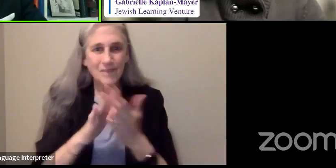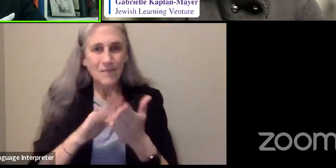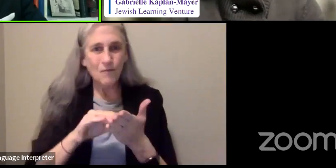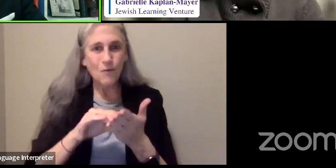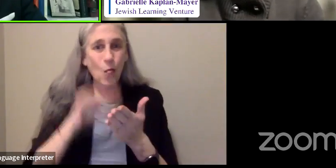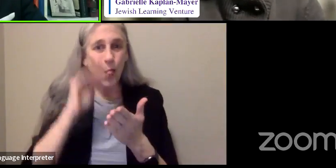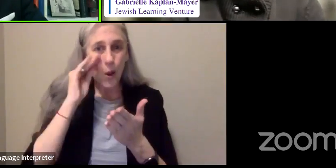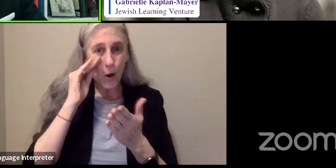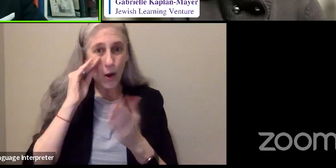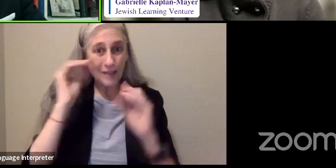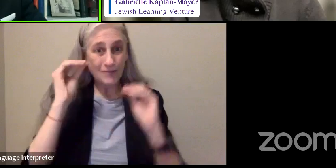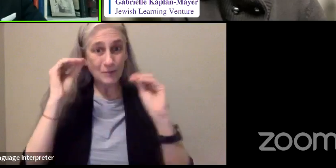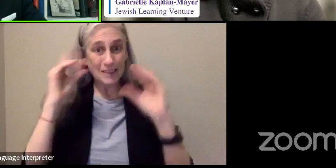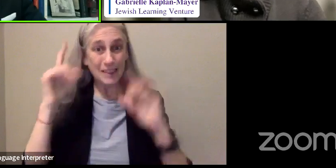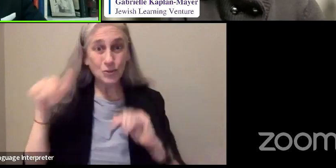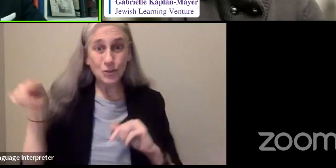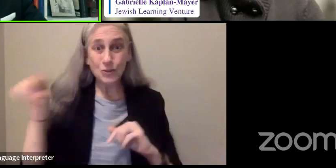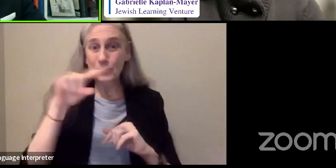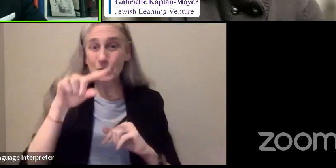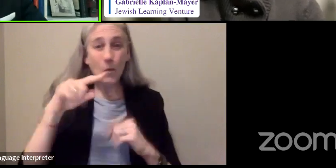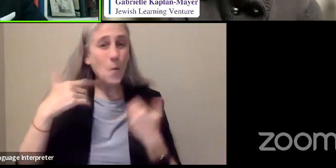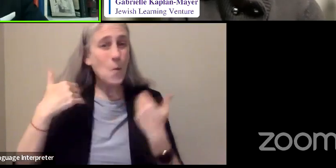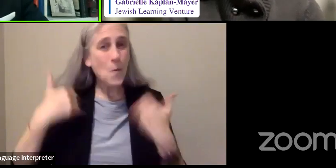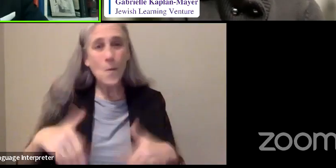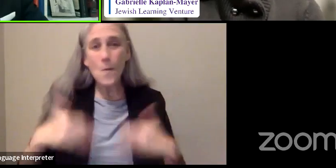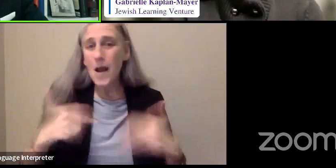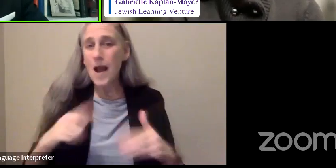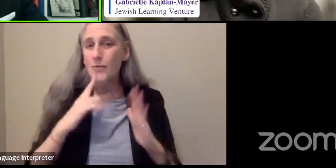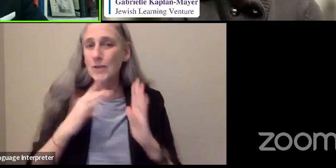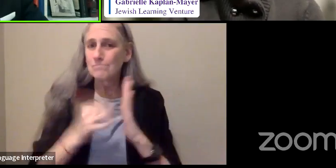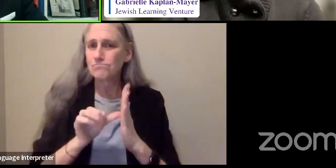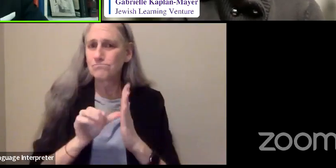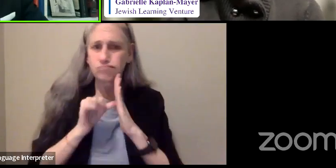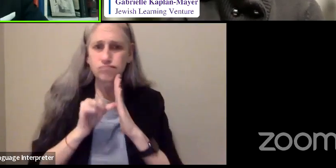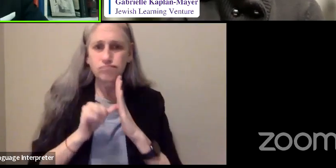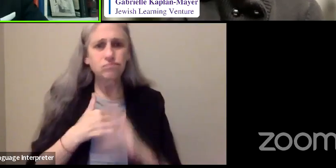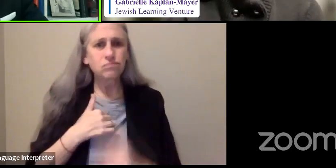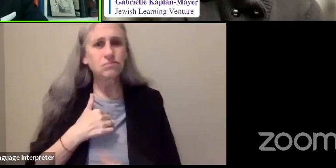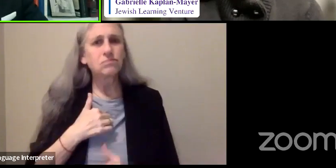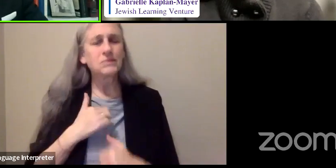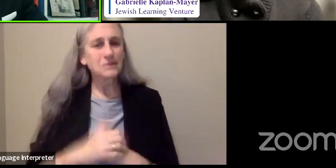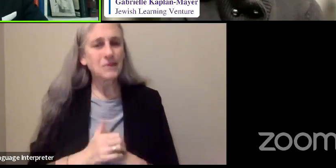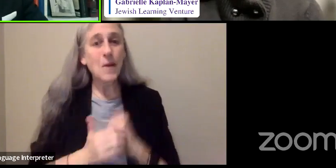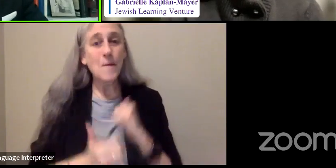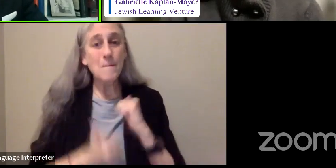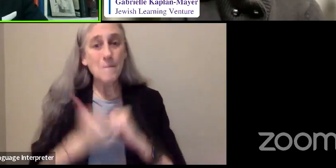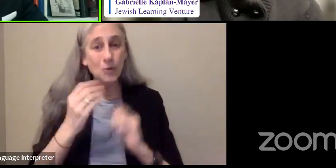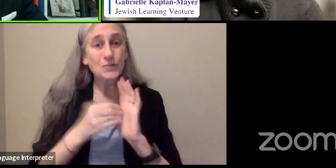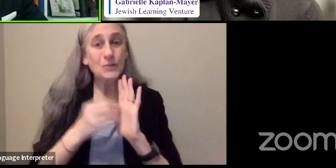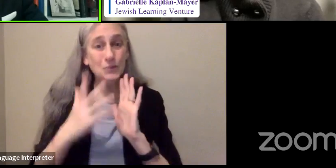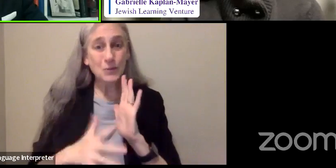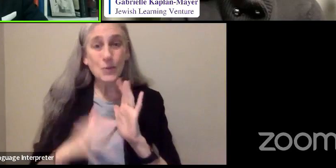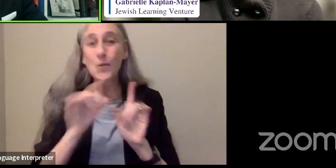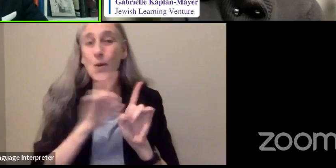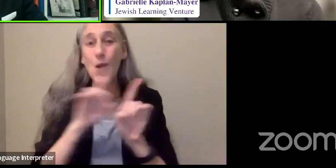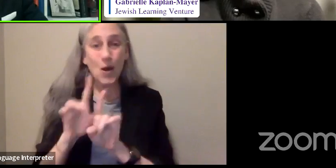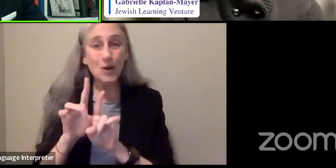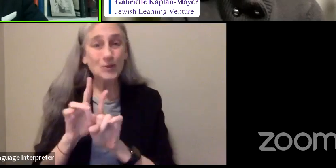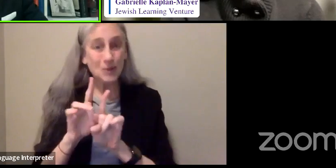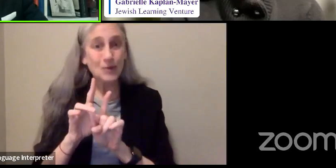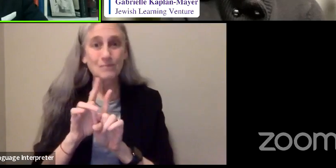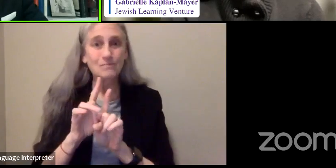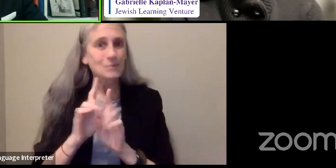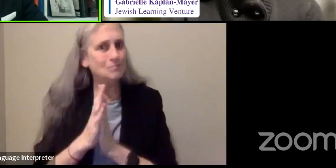simply stunning. And most of the students also felt that way.